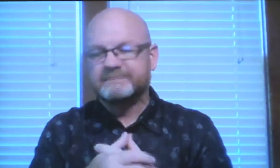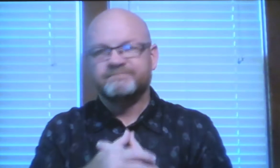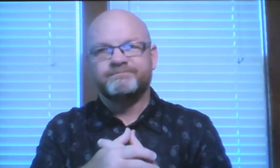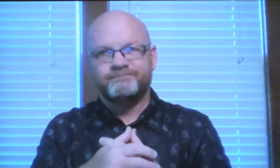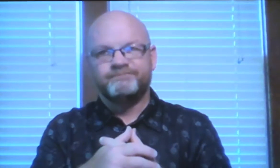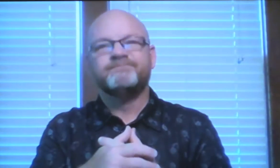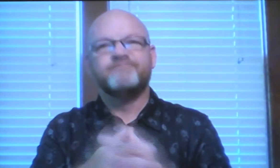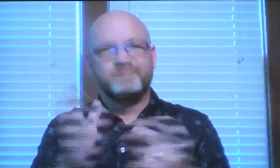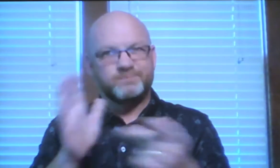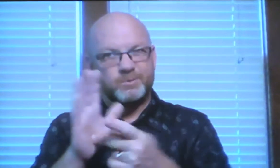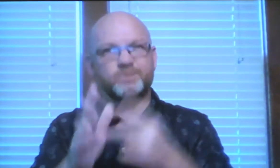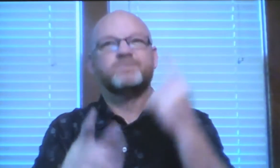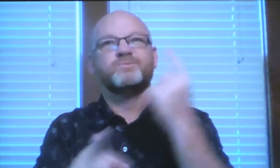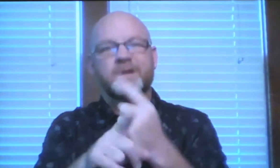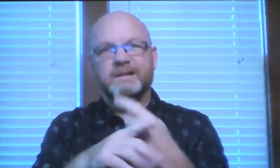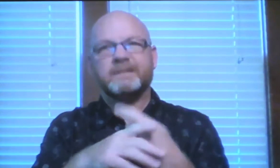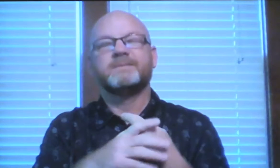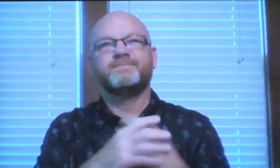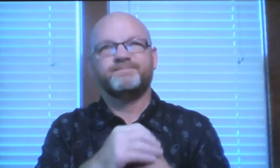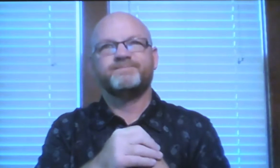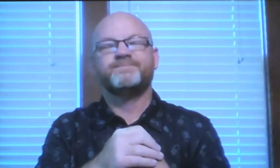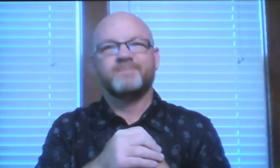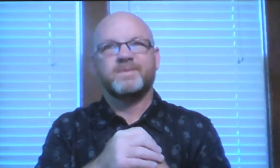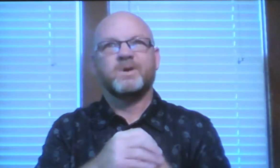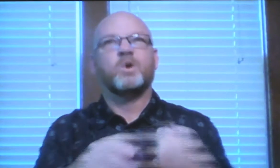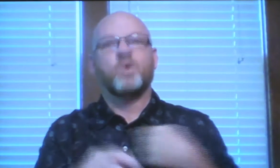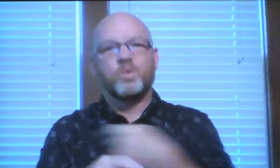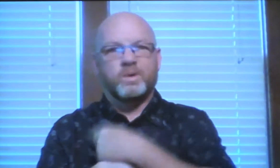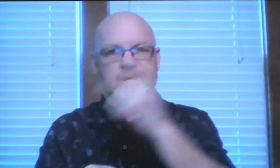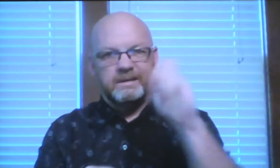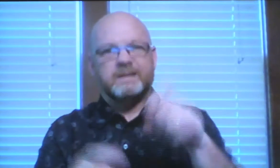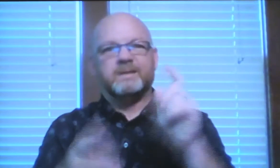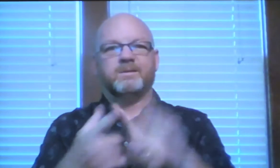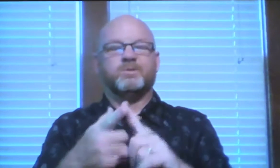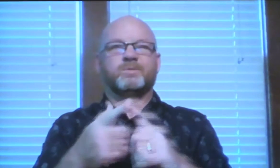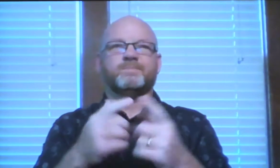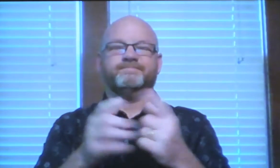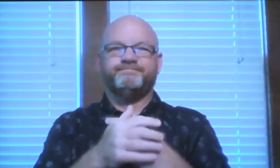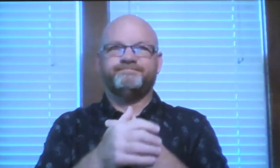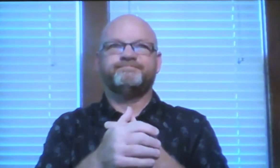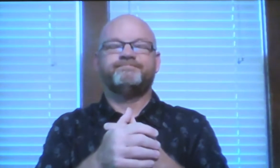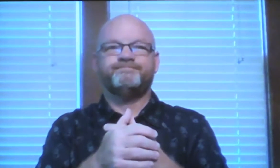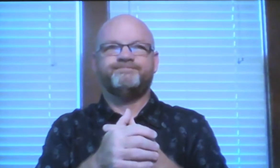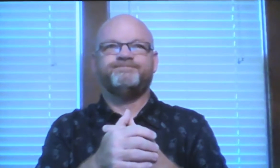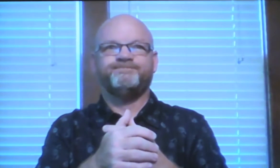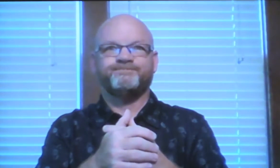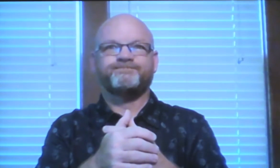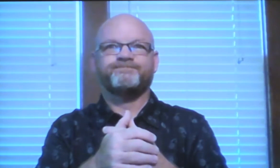yep, we're wrong. We're sinning, we're doing things we shouldn't call his right. We need to